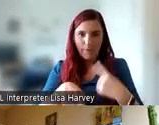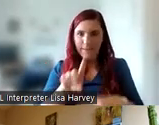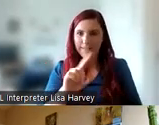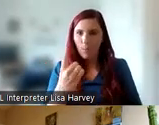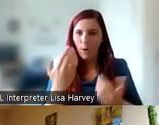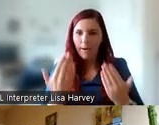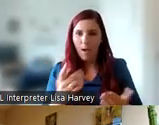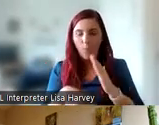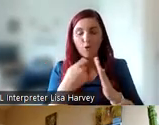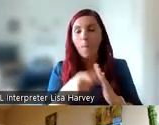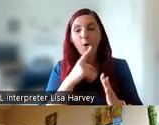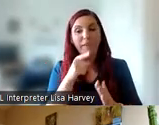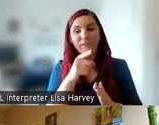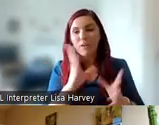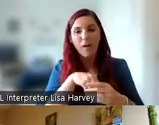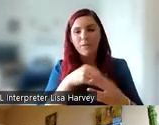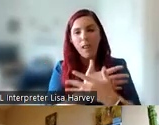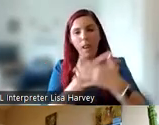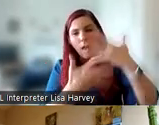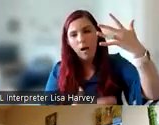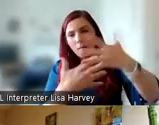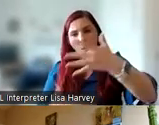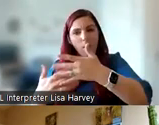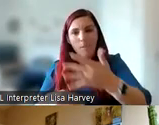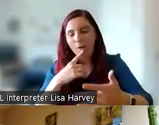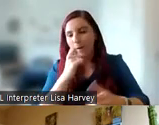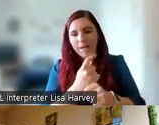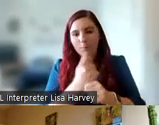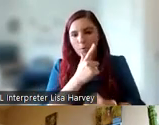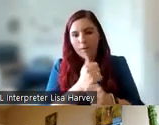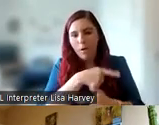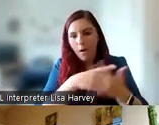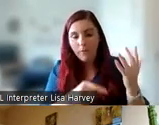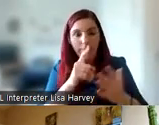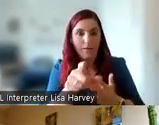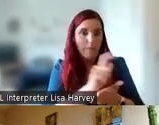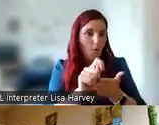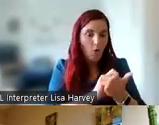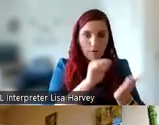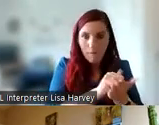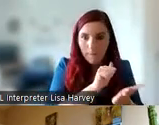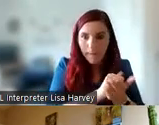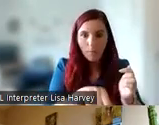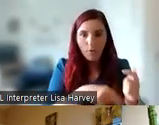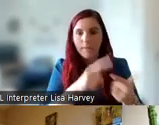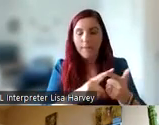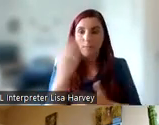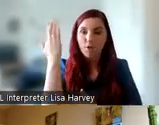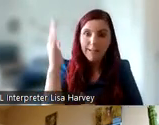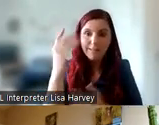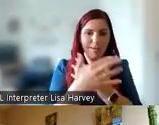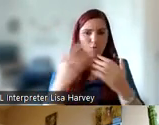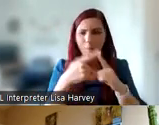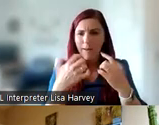lot more. I really don't have time to get into everything they've been involved in, but they have been authors on papers. They've spoken so many conferences,